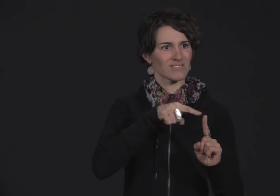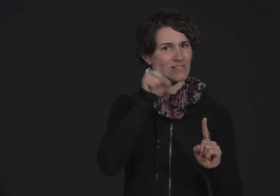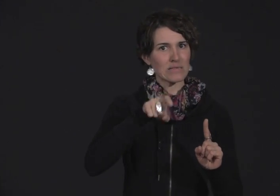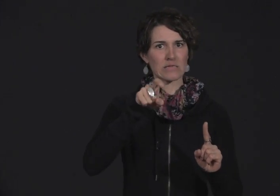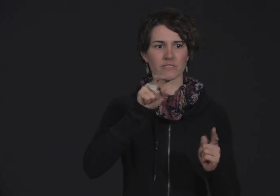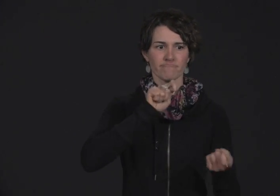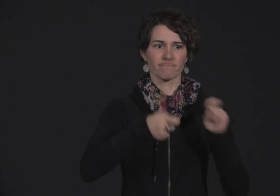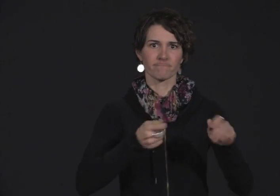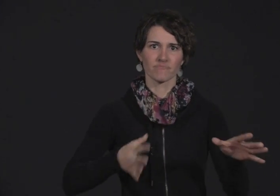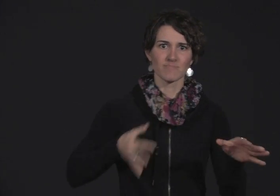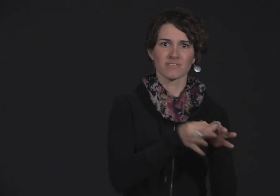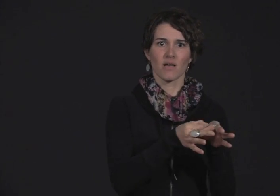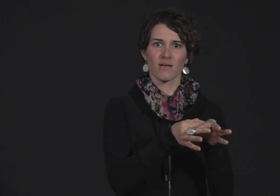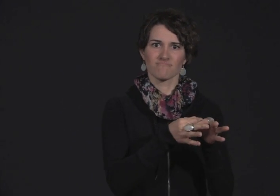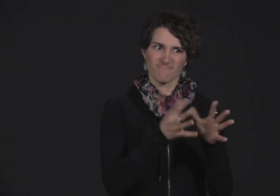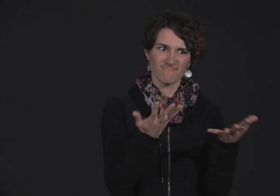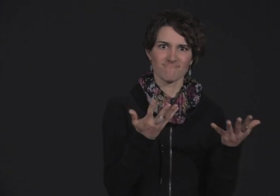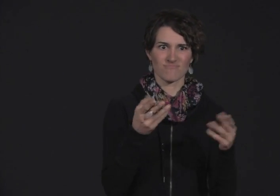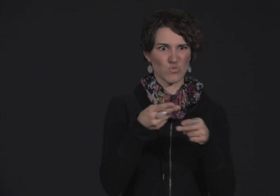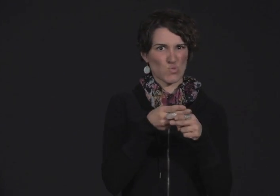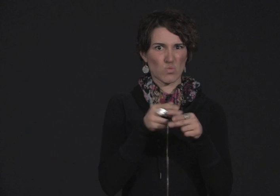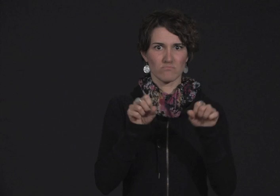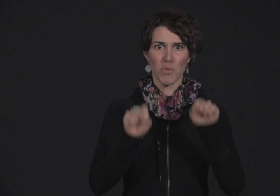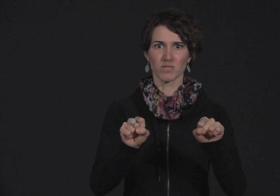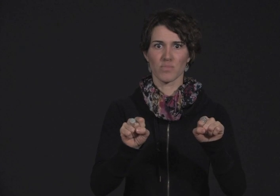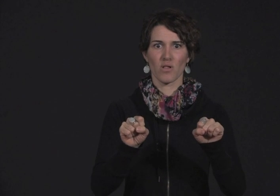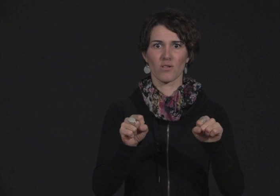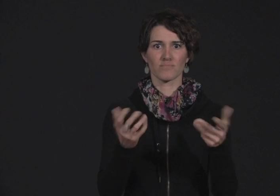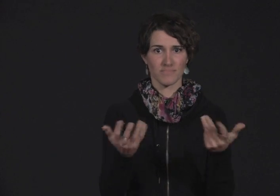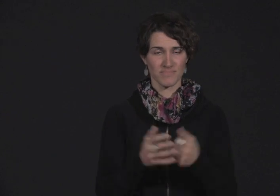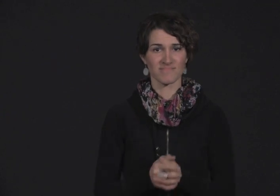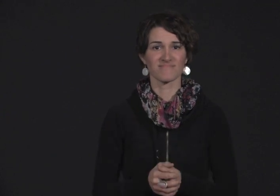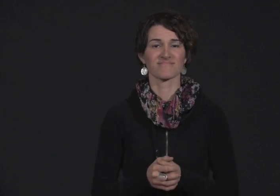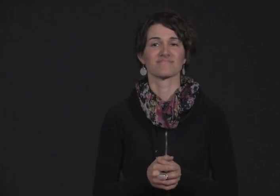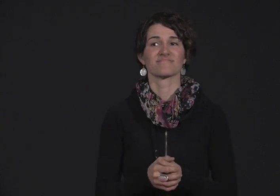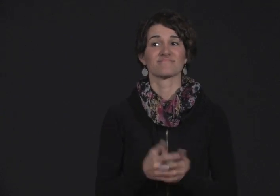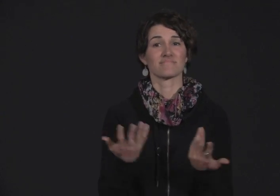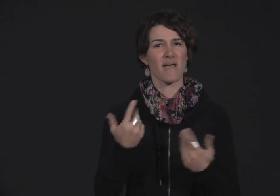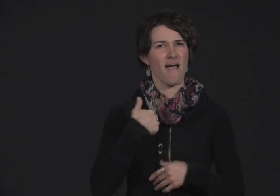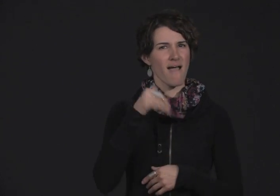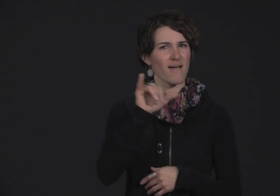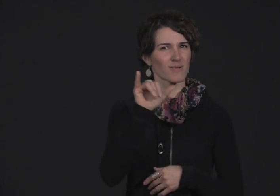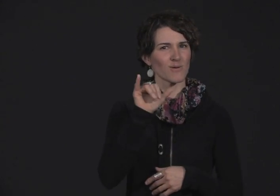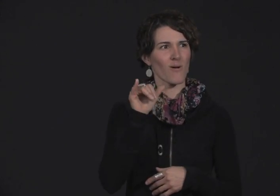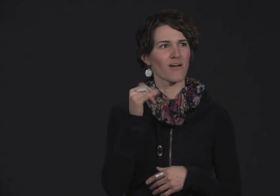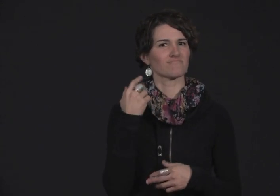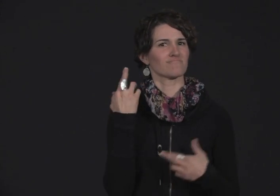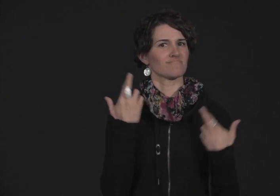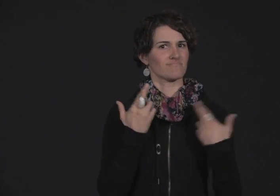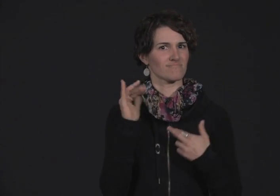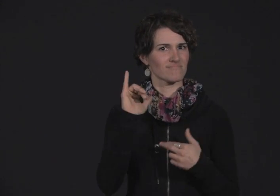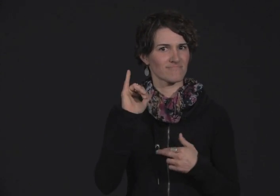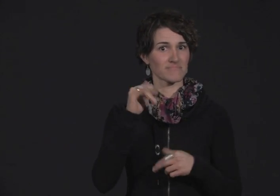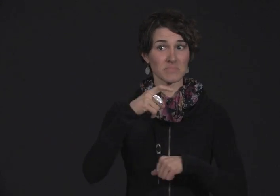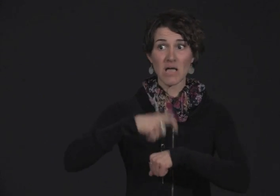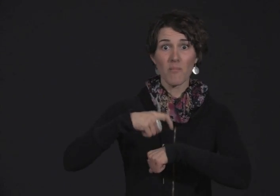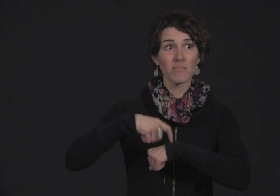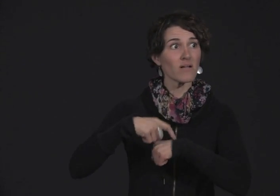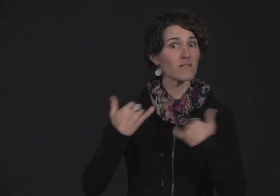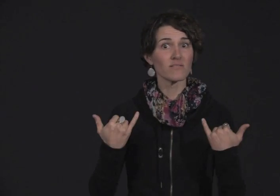wireless code up to date and current. And we need to attend to this as soon as possible. The other thing that I realized,